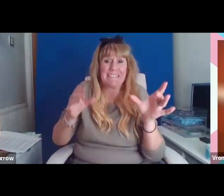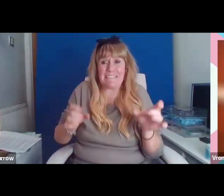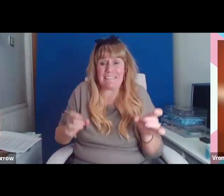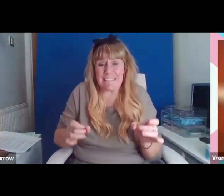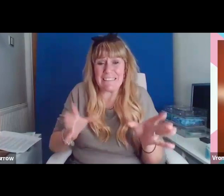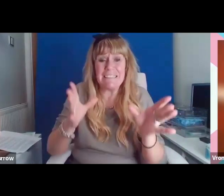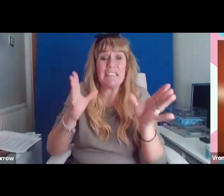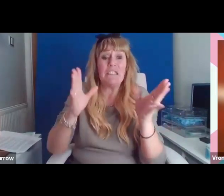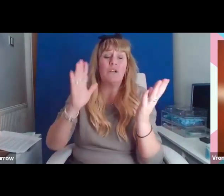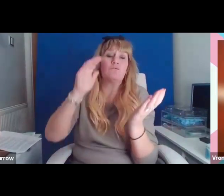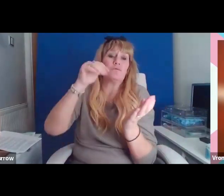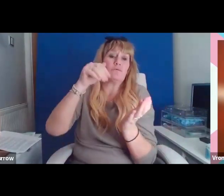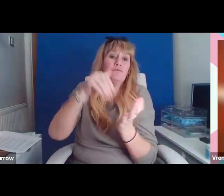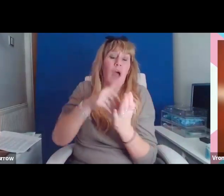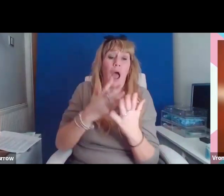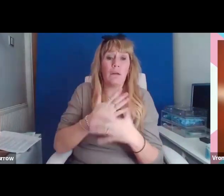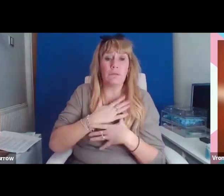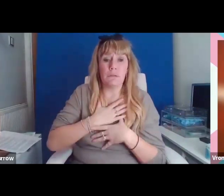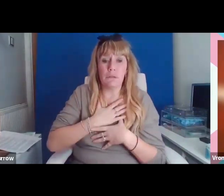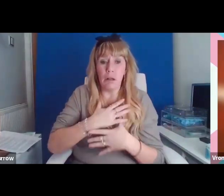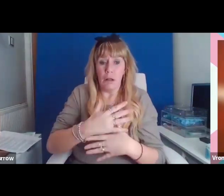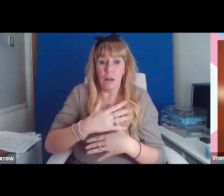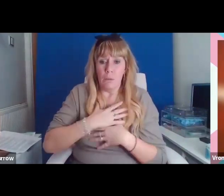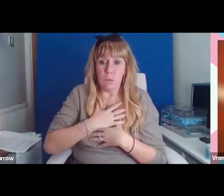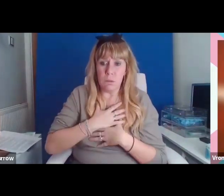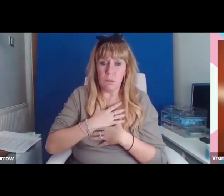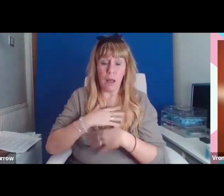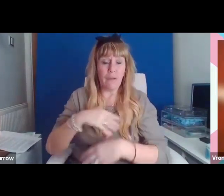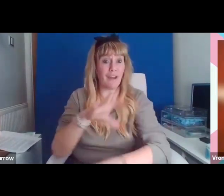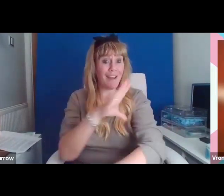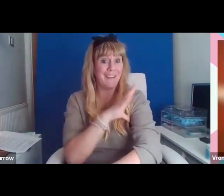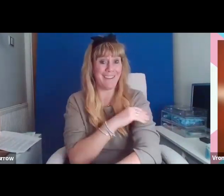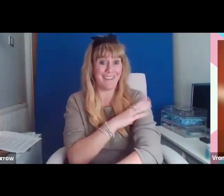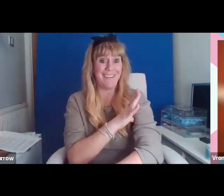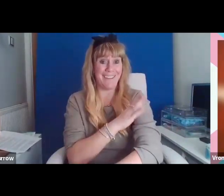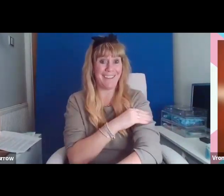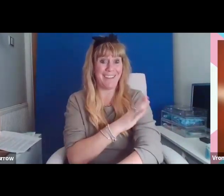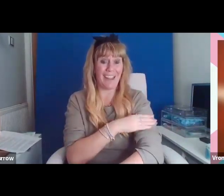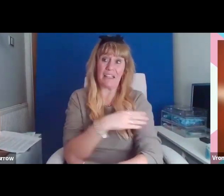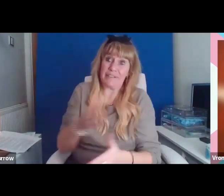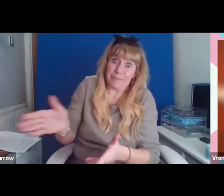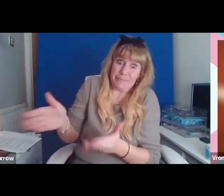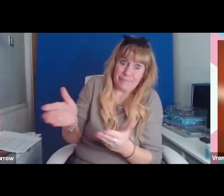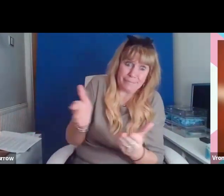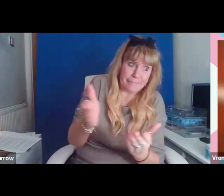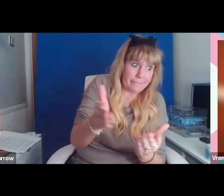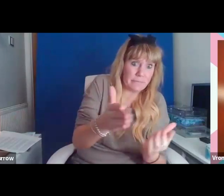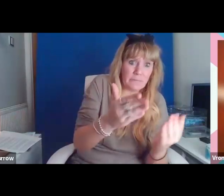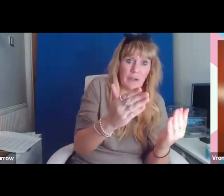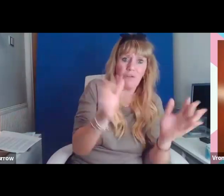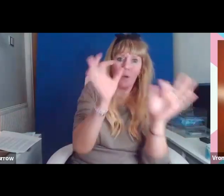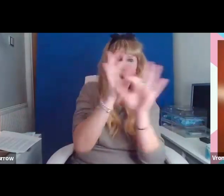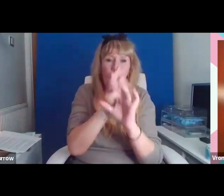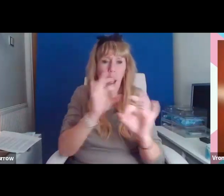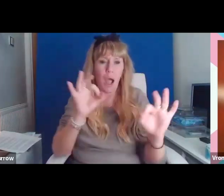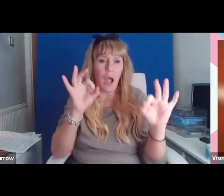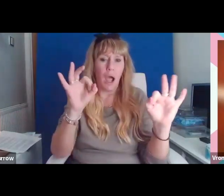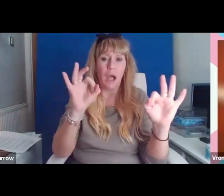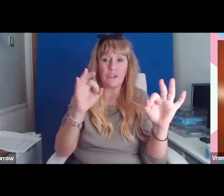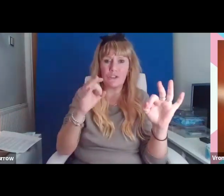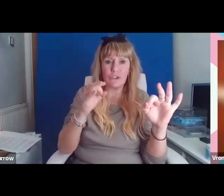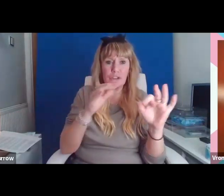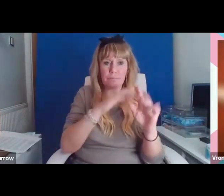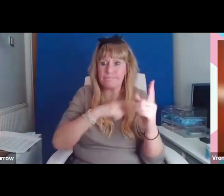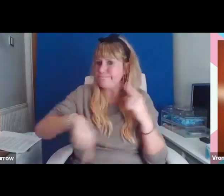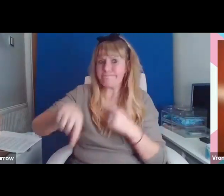puff just in time to have your blood pressure measured, be shuffled into waiting rooms through the hushed, officious limbo of grey tunnels